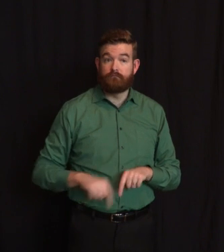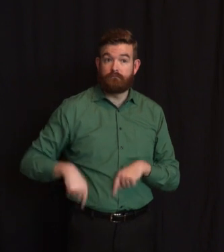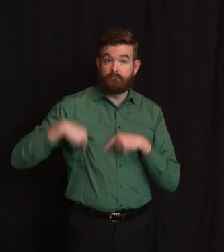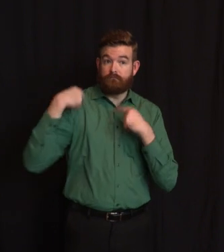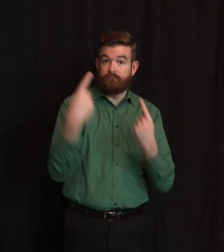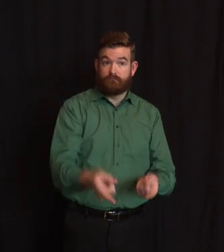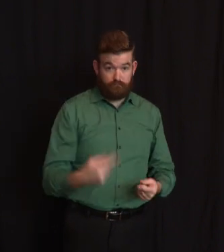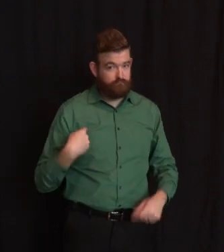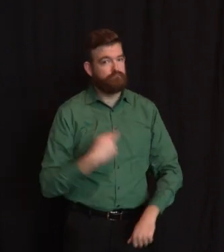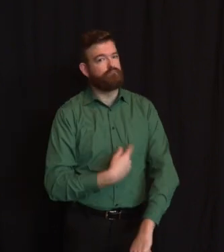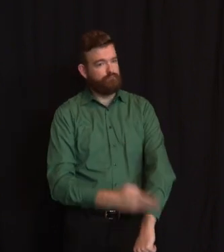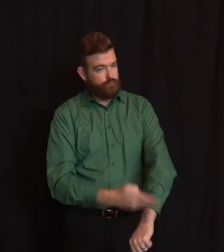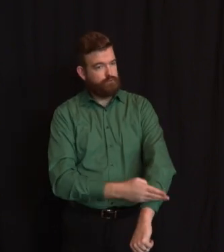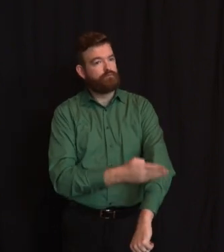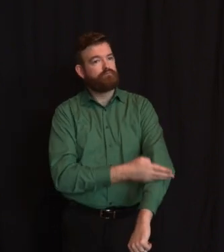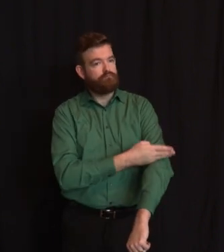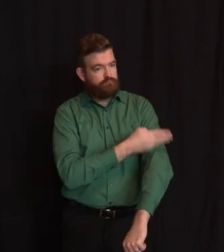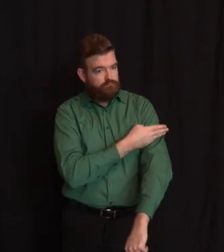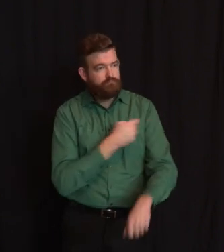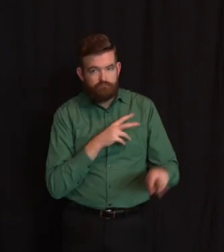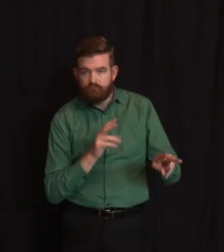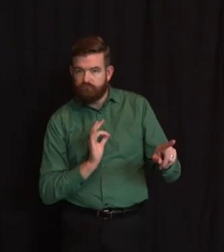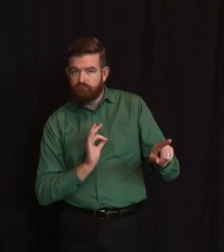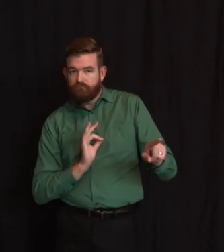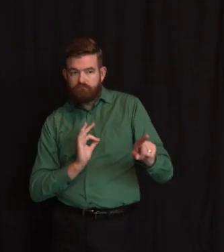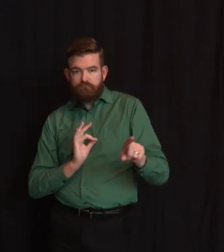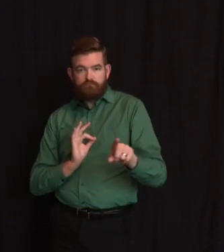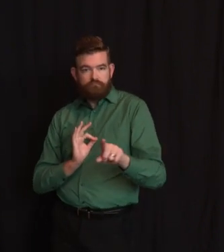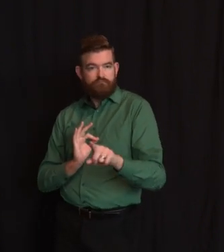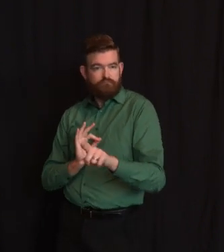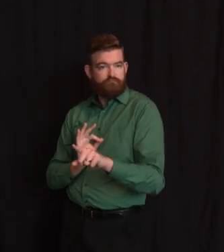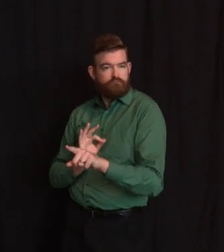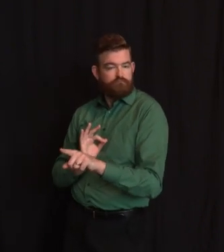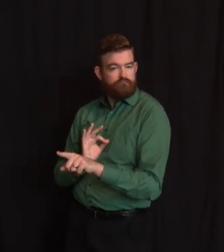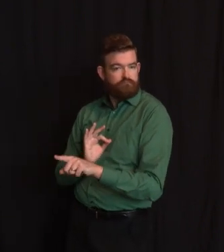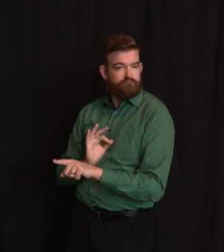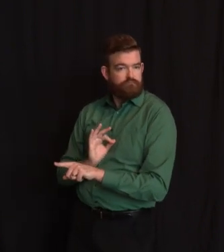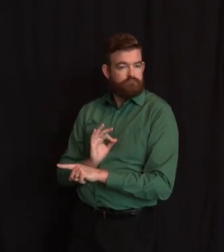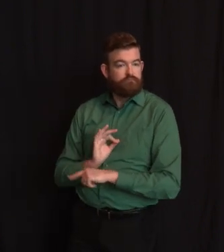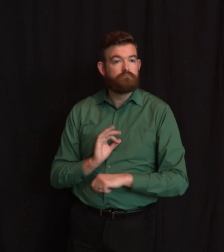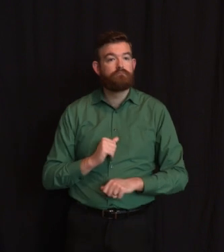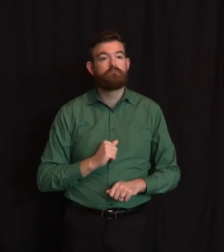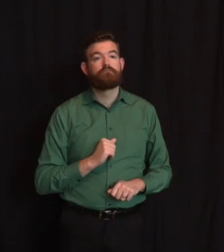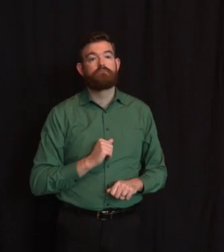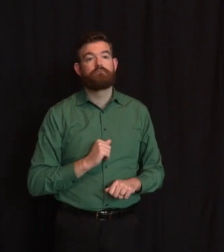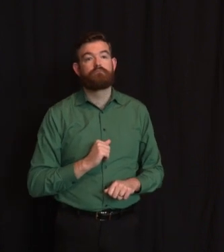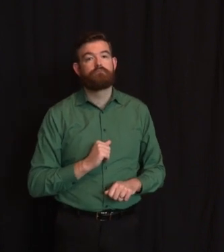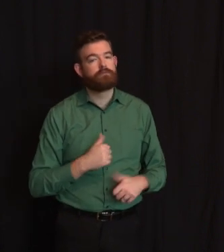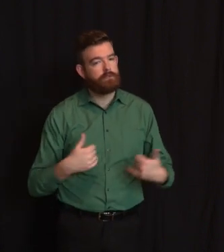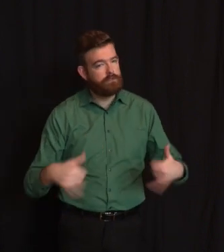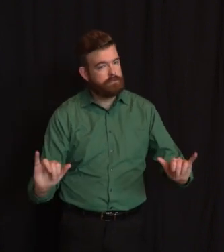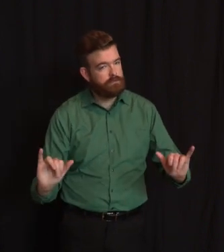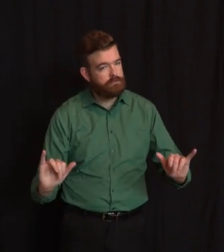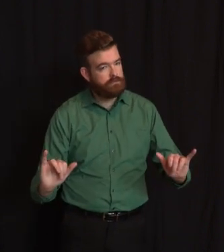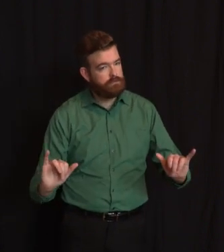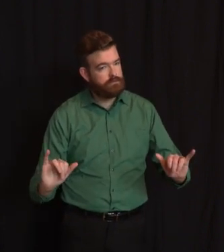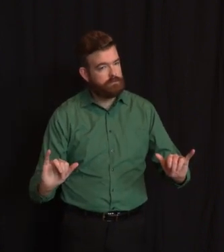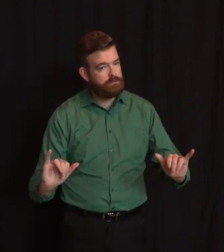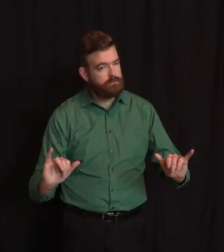– again, I'll turn this over to Judy – it's within our hands to either keep it that way, or please, God, don't do this, let